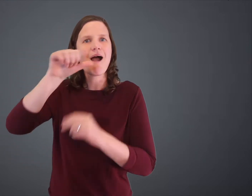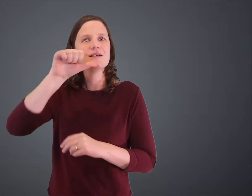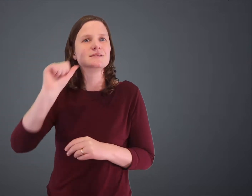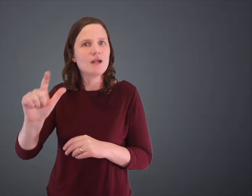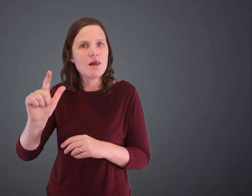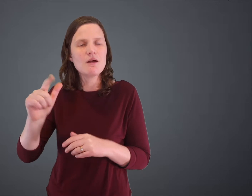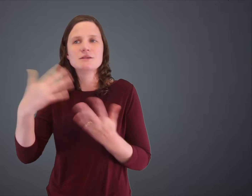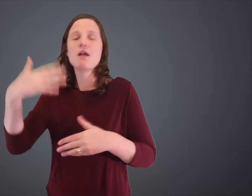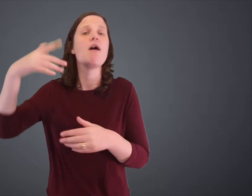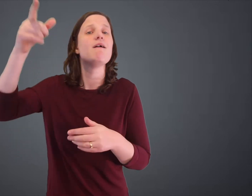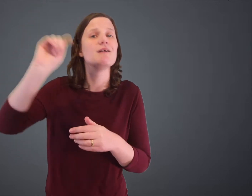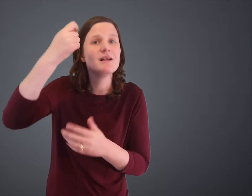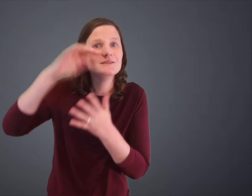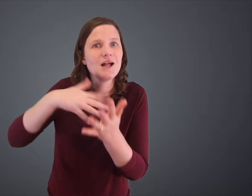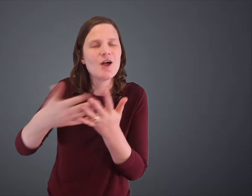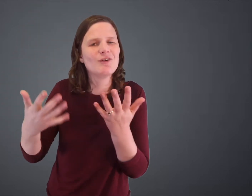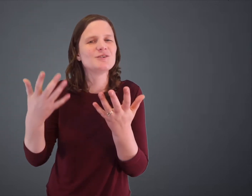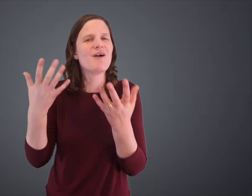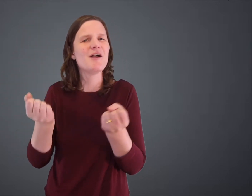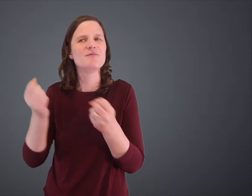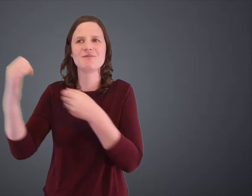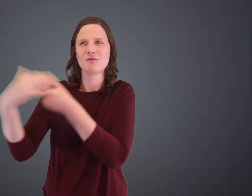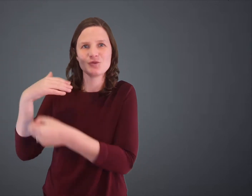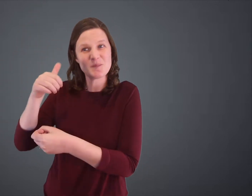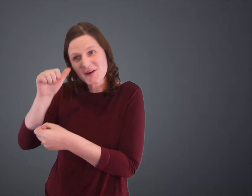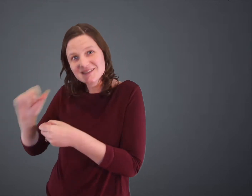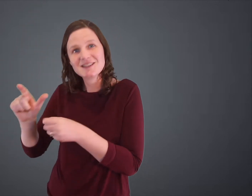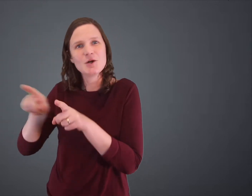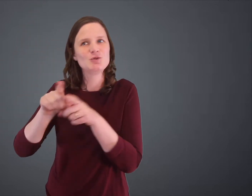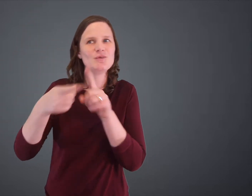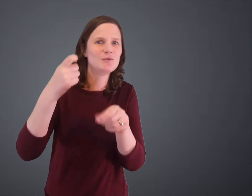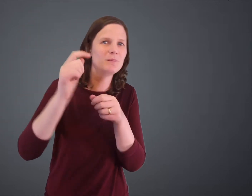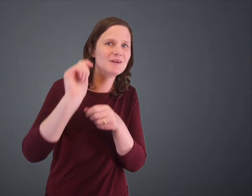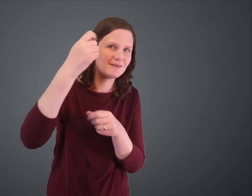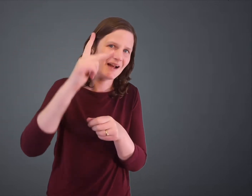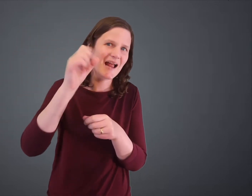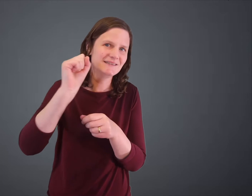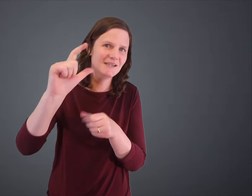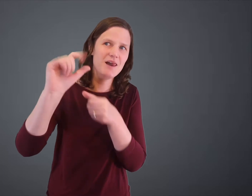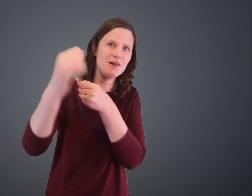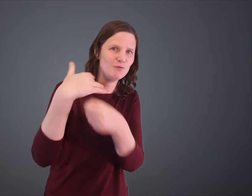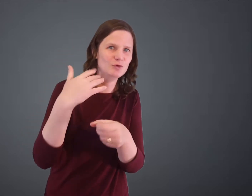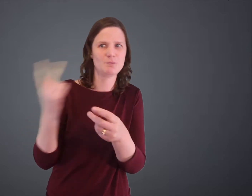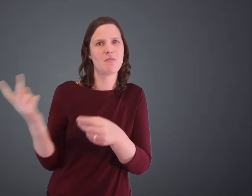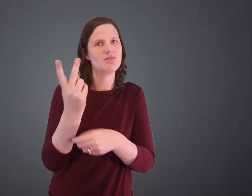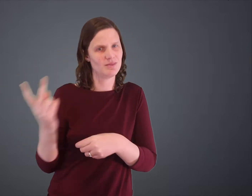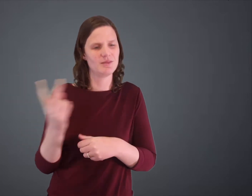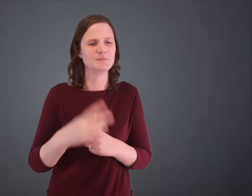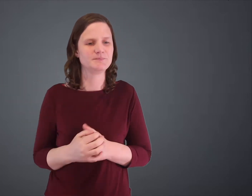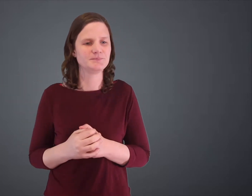So you can see previously he had learned ASL and then later Kenyan sign language. So he has influences from